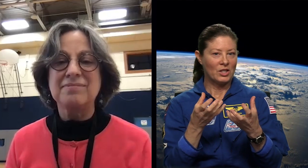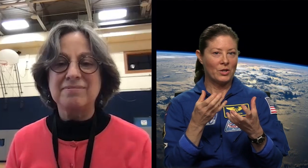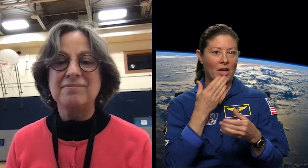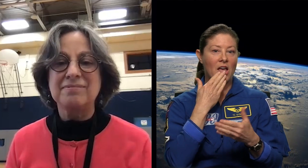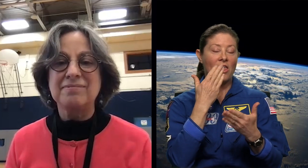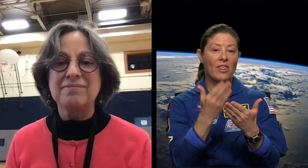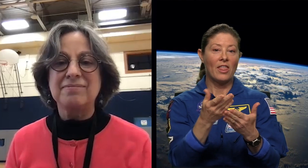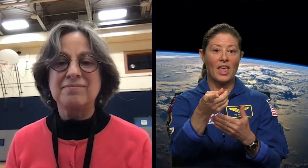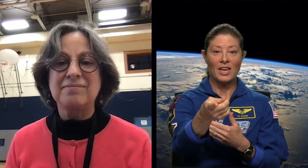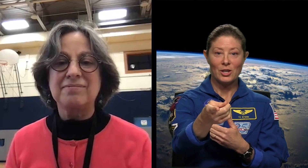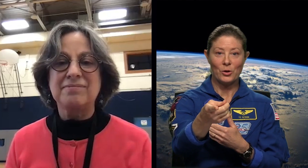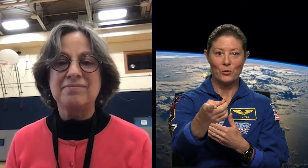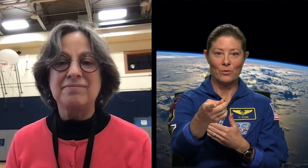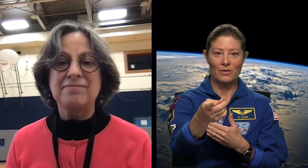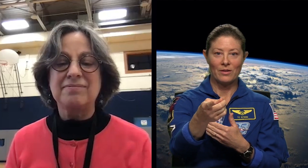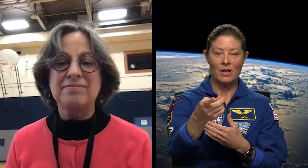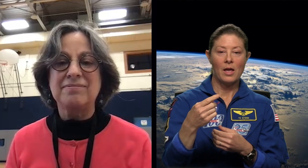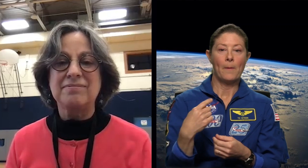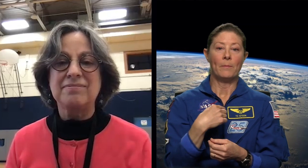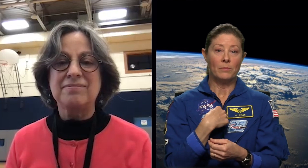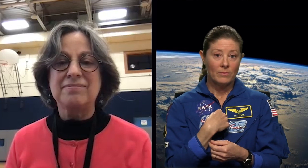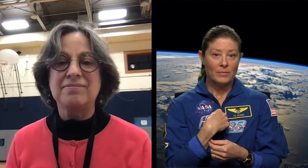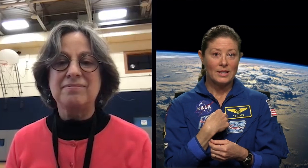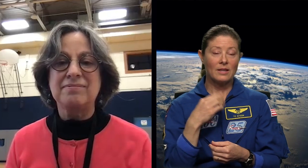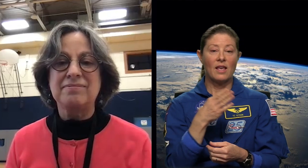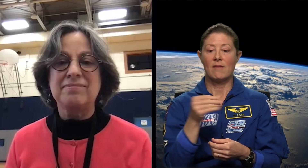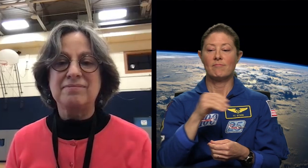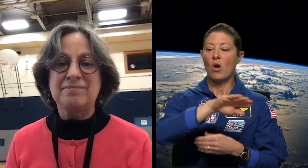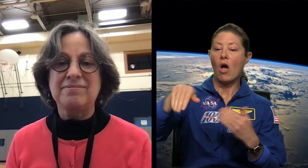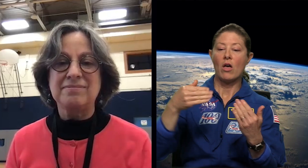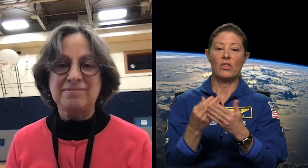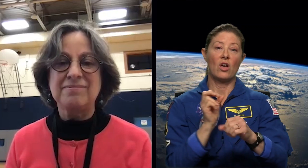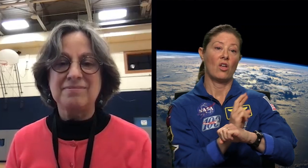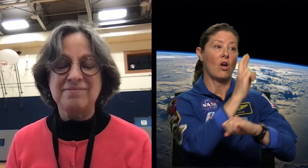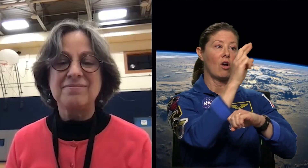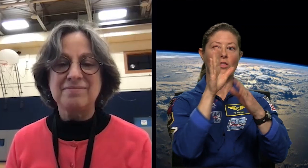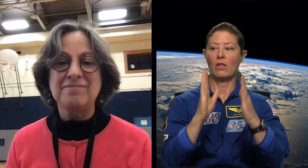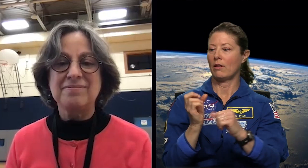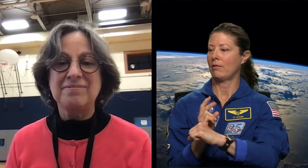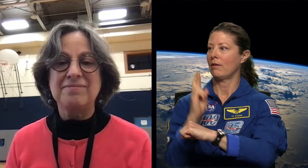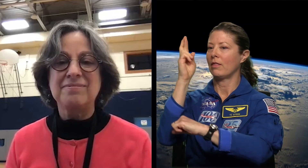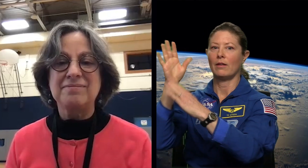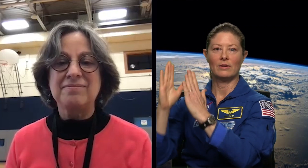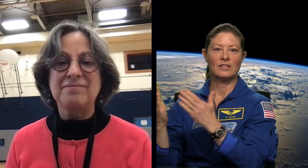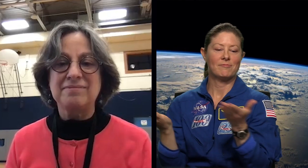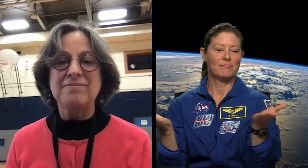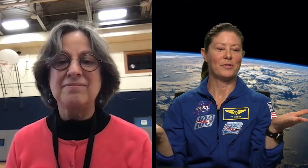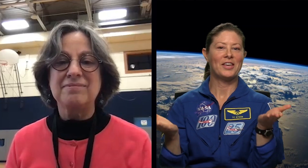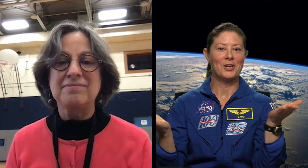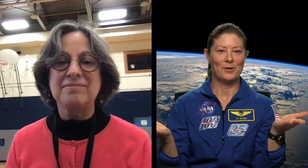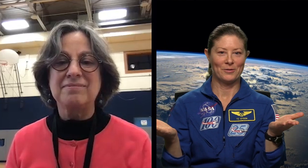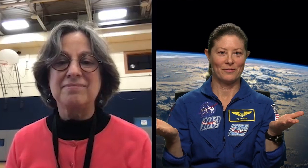So we want to thank you, me and all of the astronauts